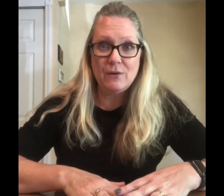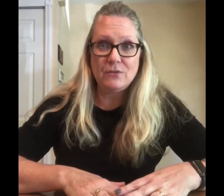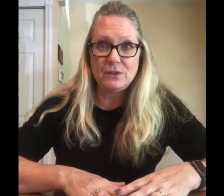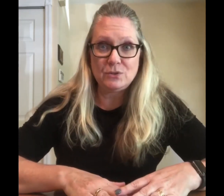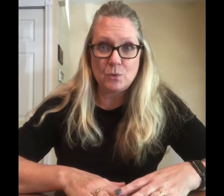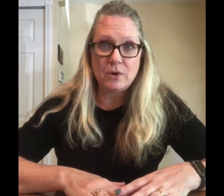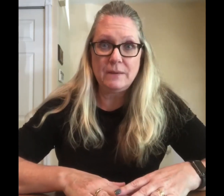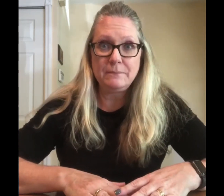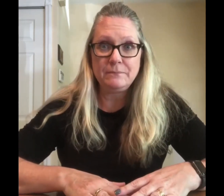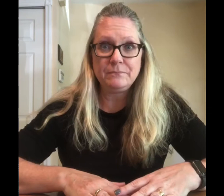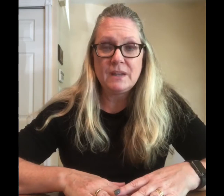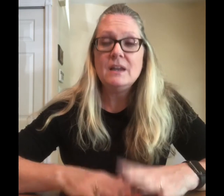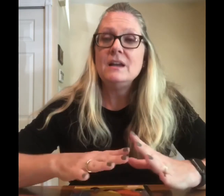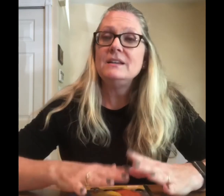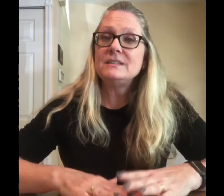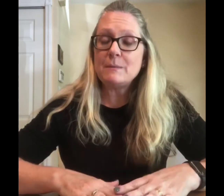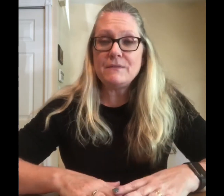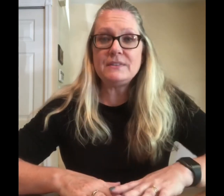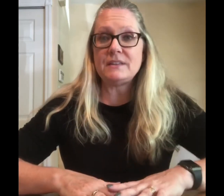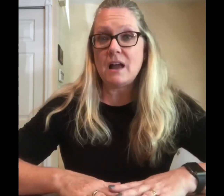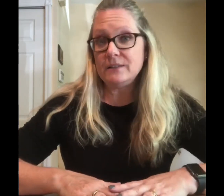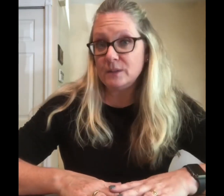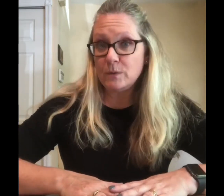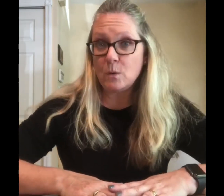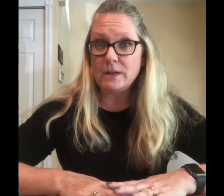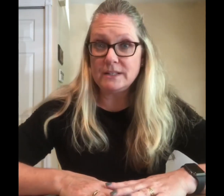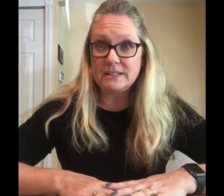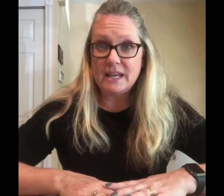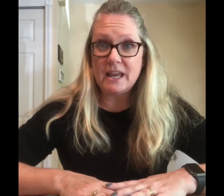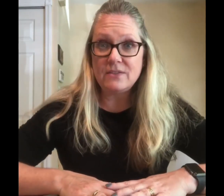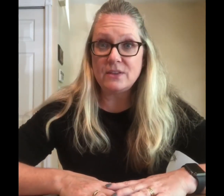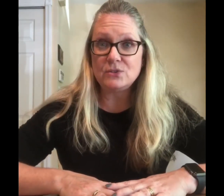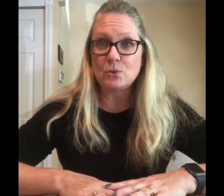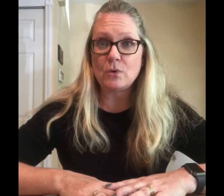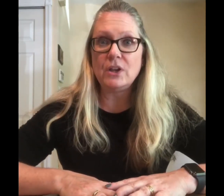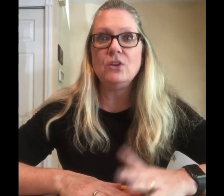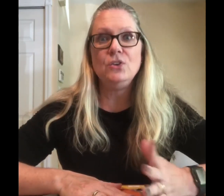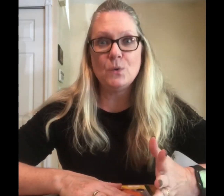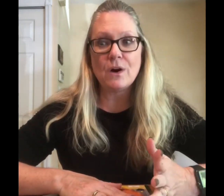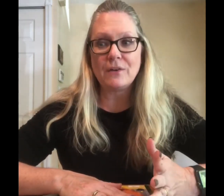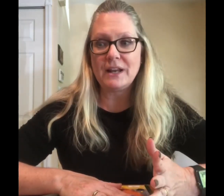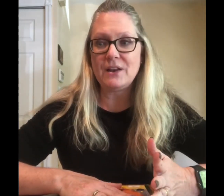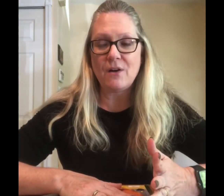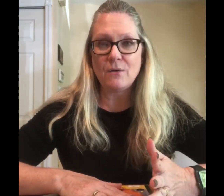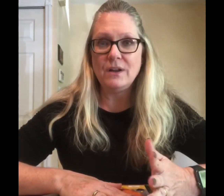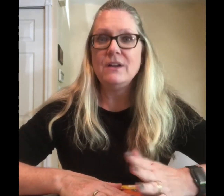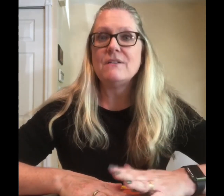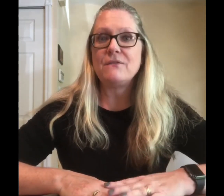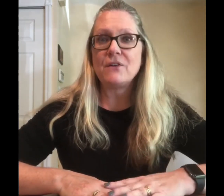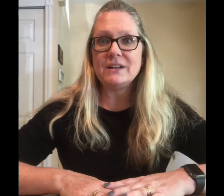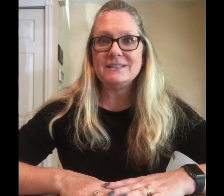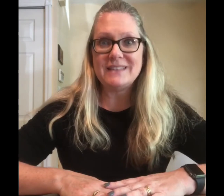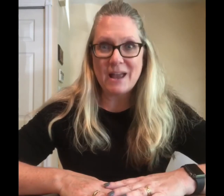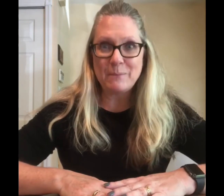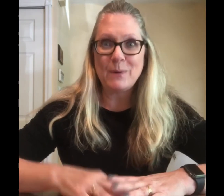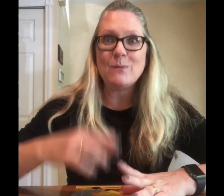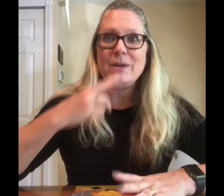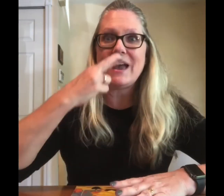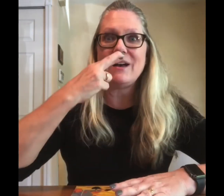this story. Some of the signs that we're going to see in this story you already know. For example, we have